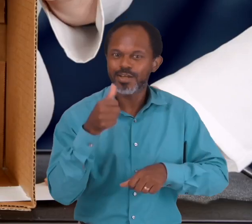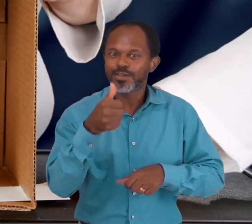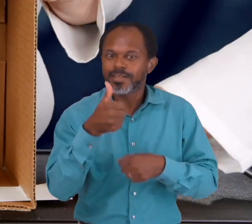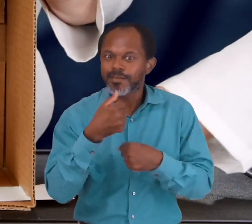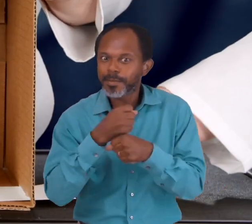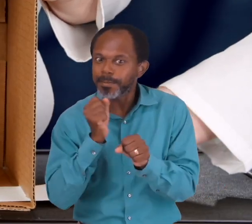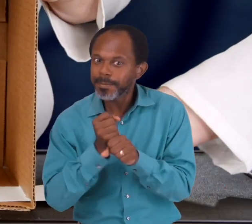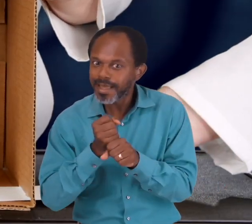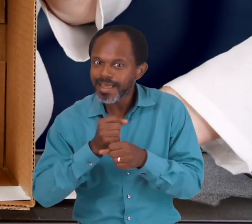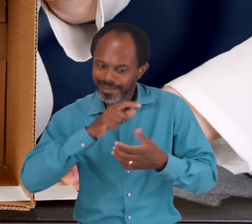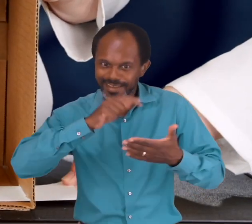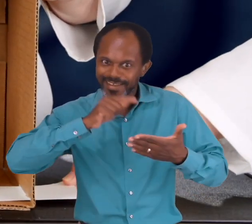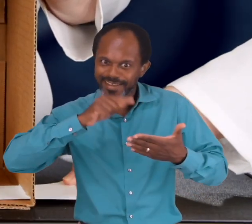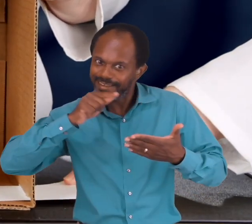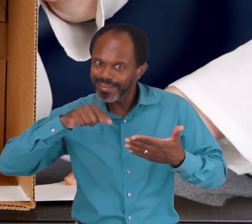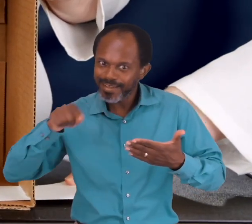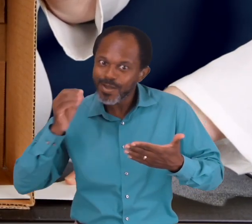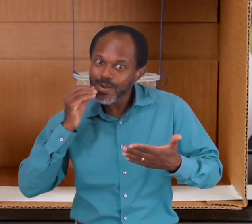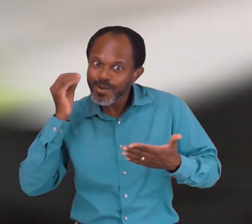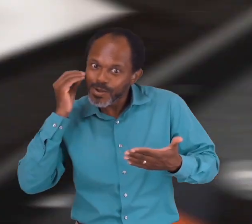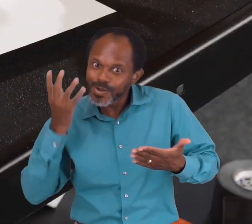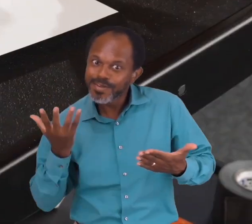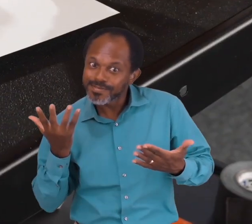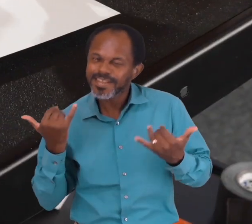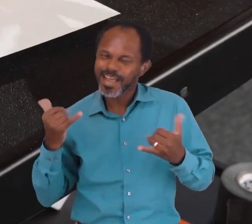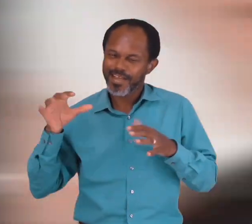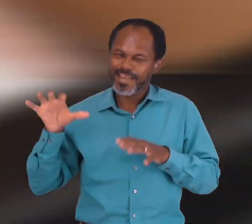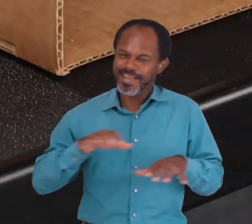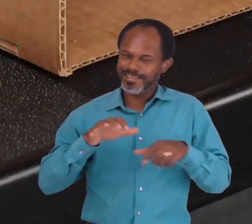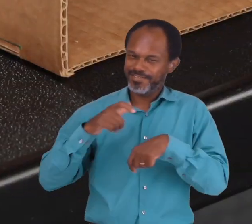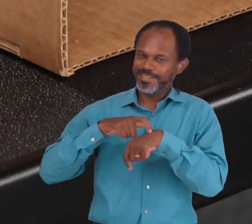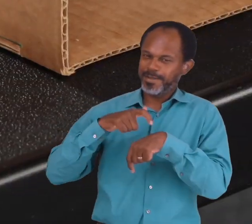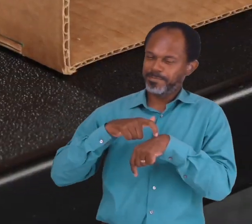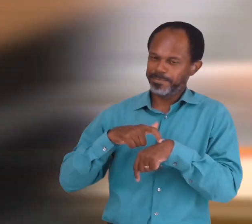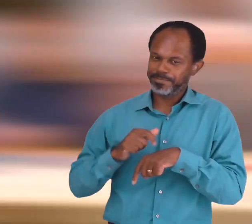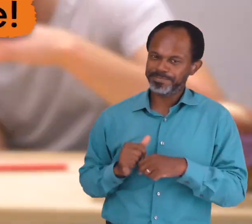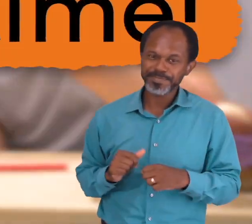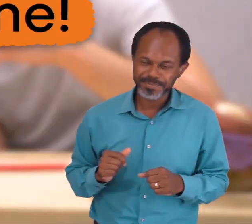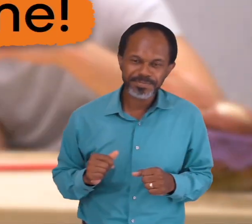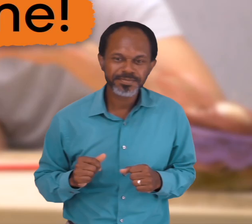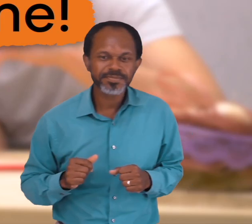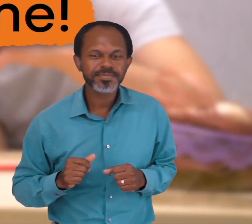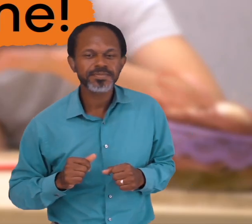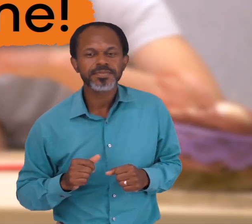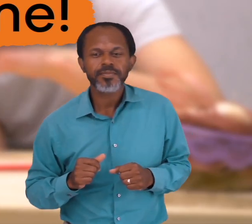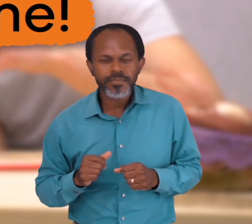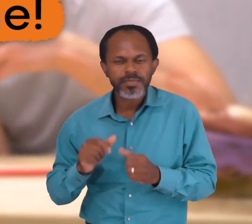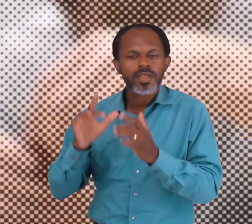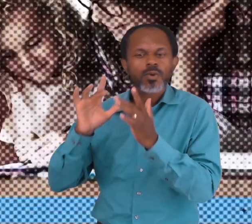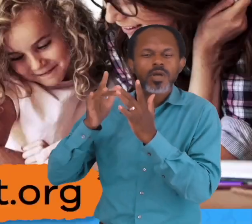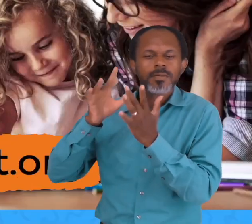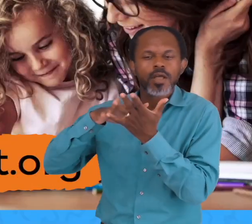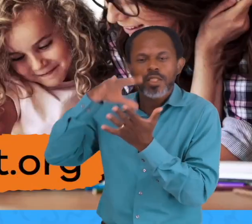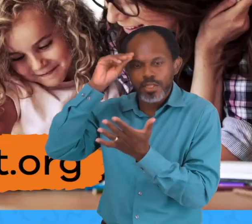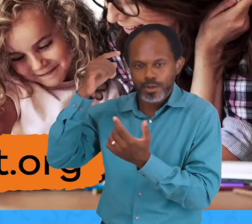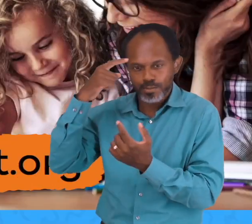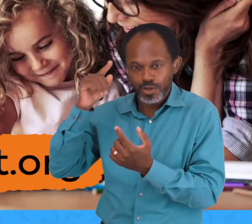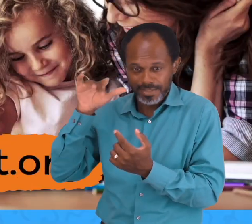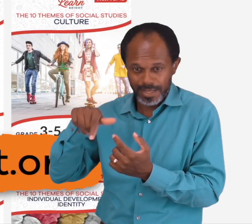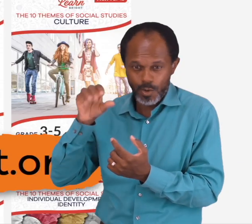model of a seismograph at home and we are going to show you how. It's activity time! You can print off directions